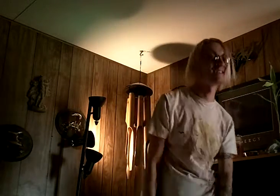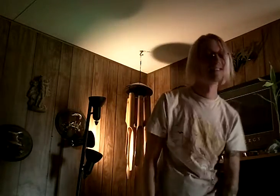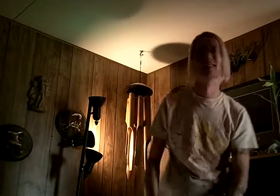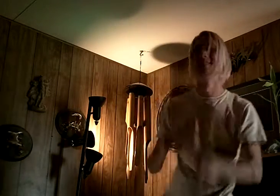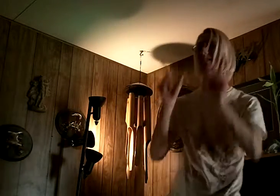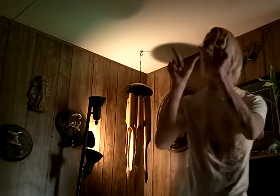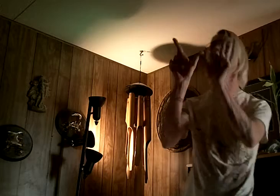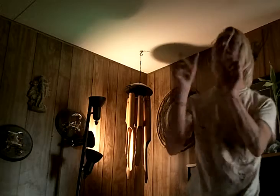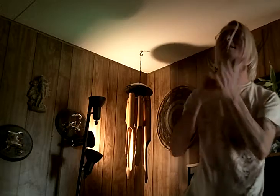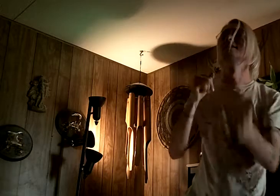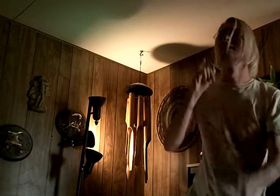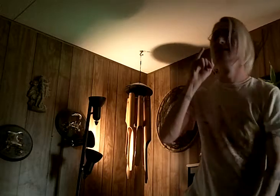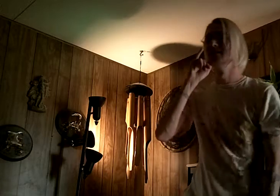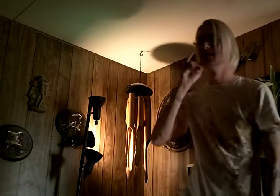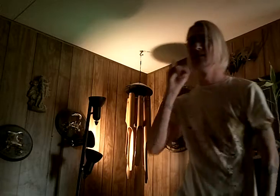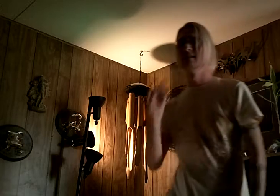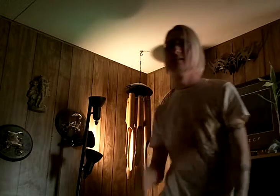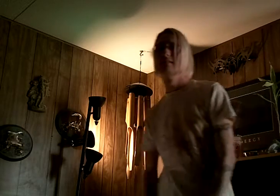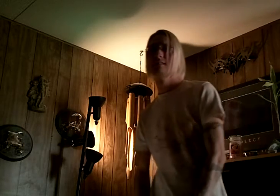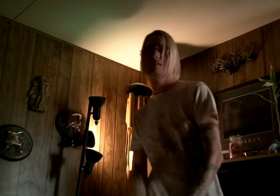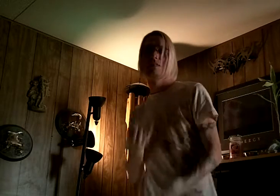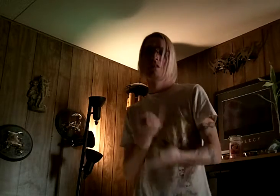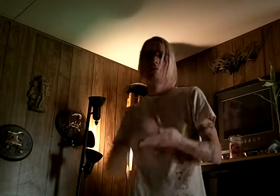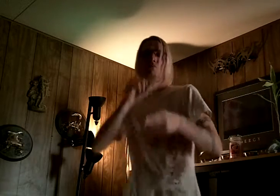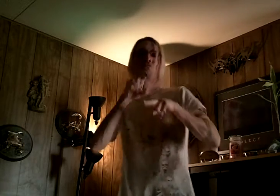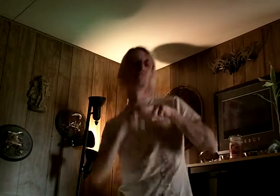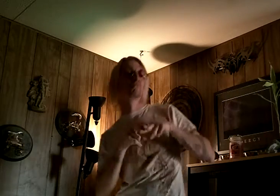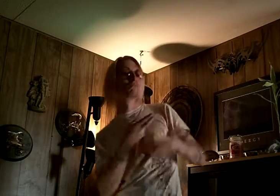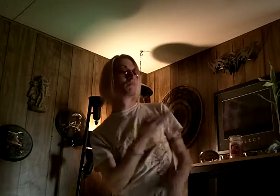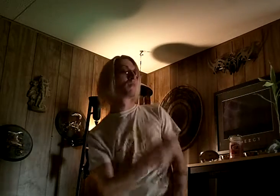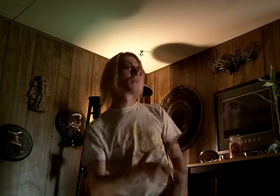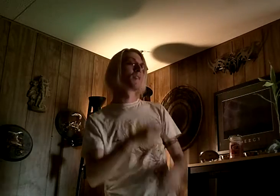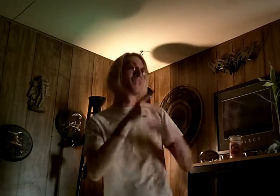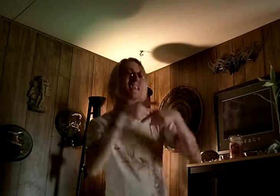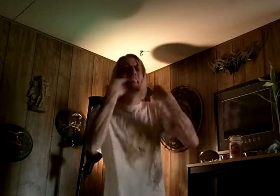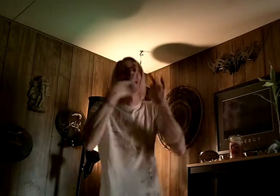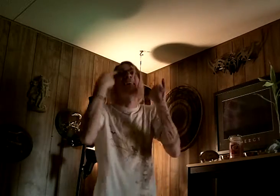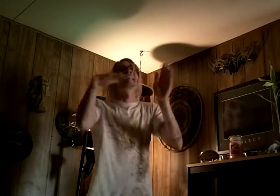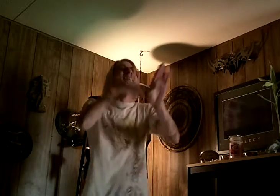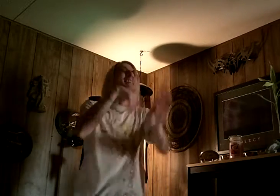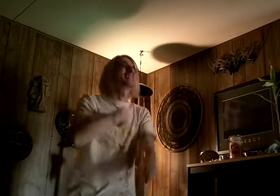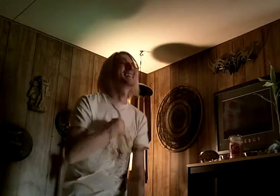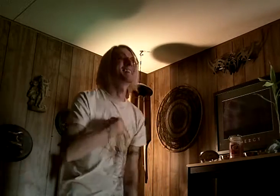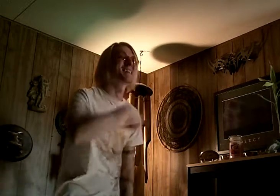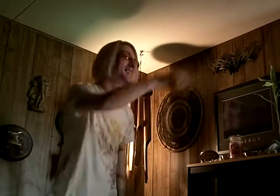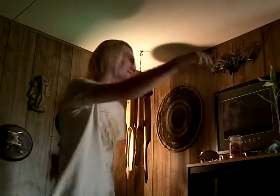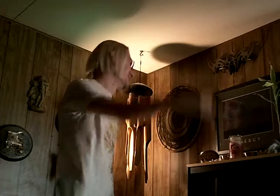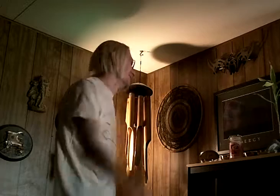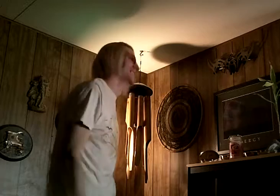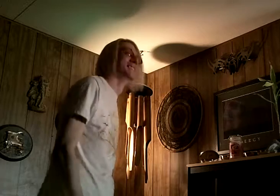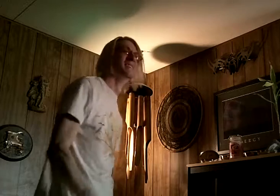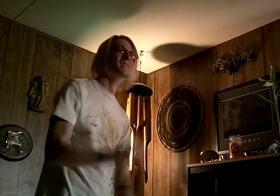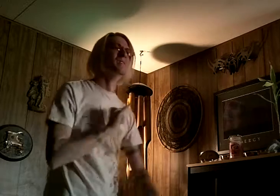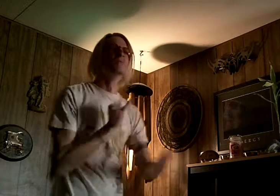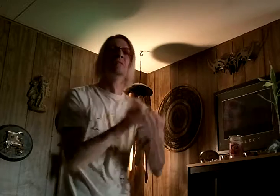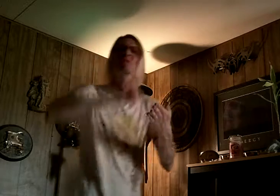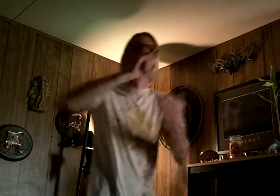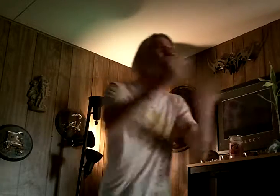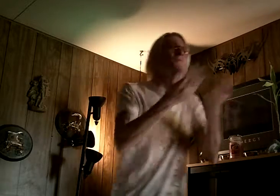Whatever it is, it's just sitting there laughing at me And I just